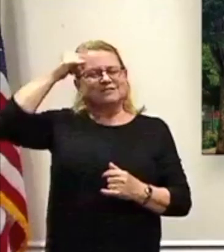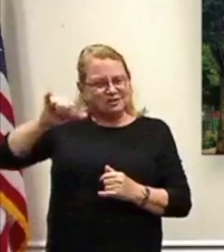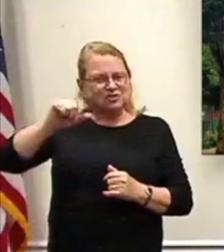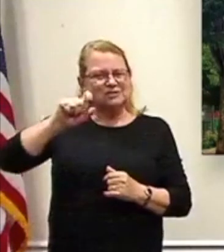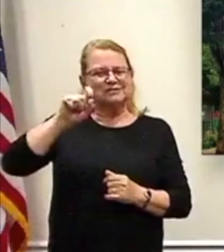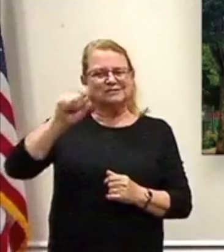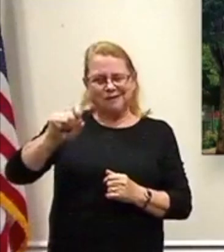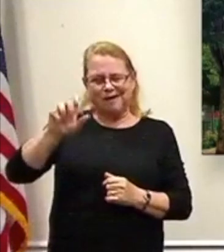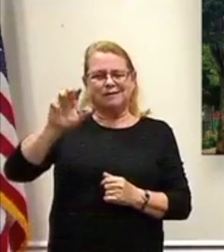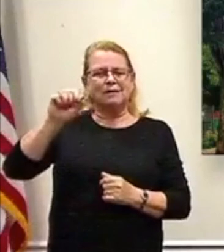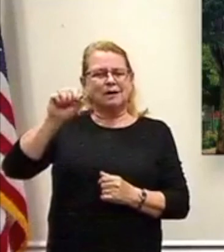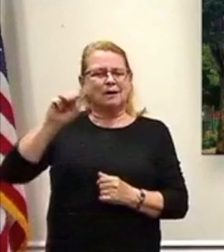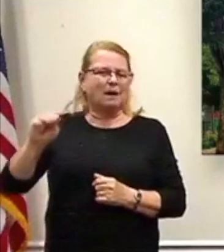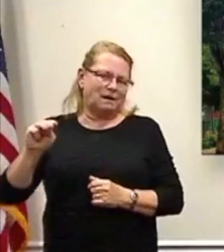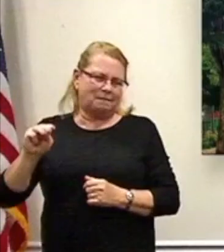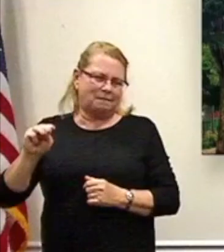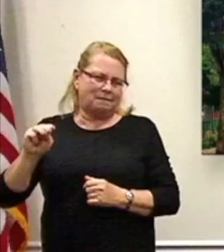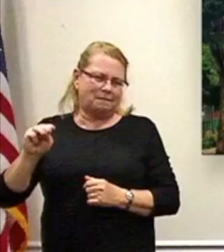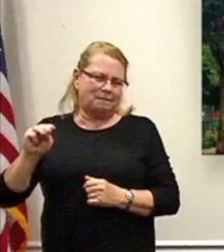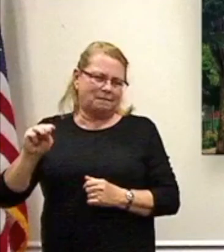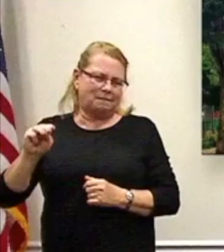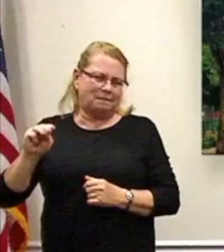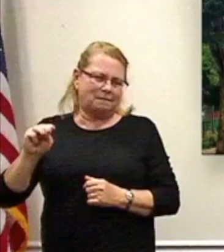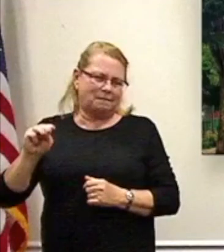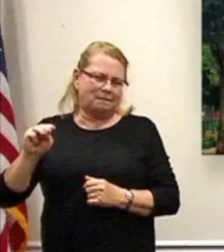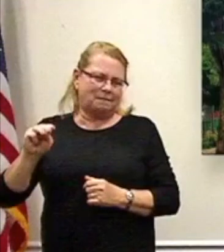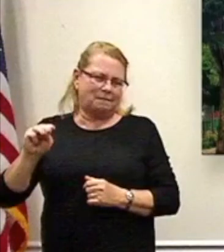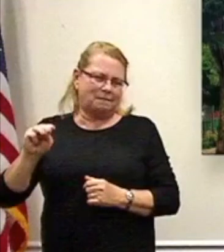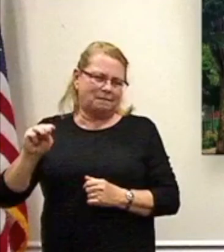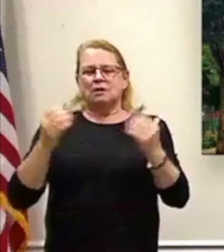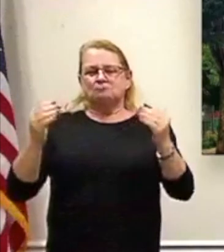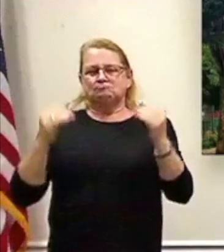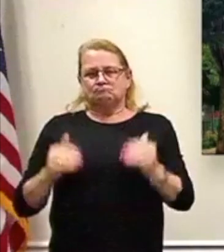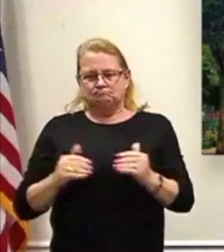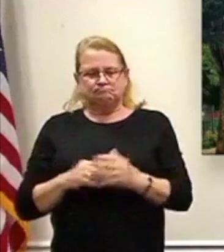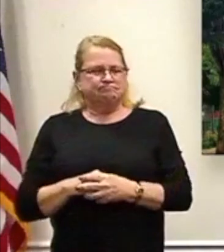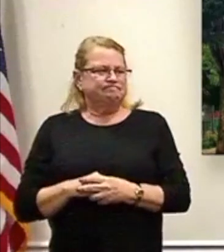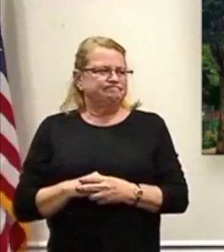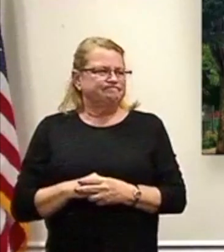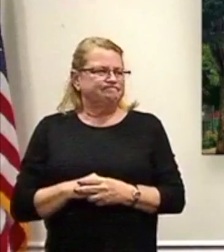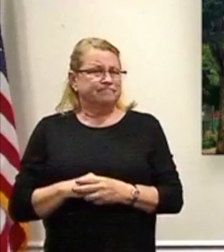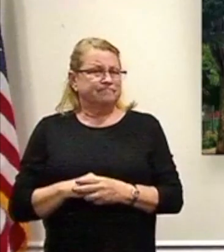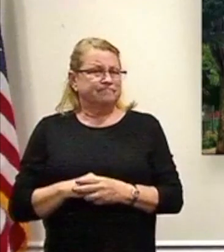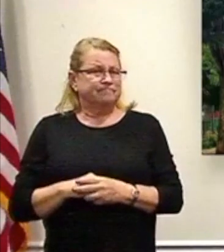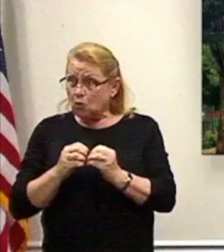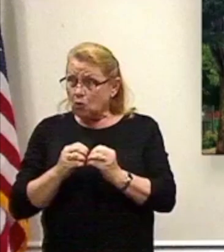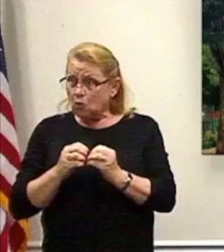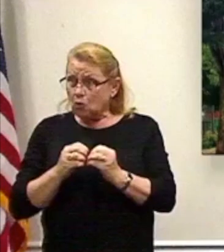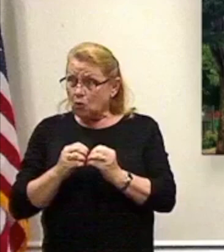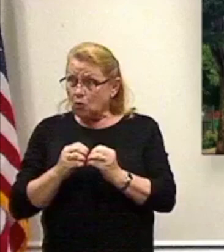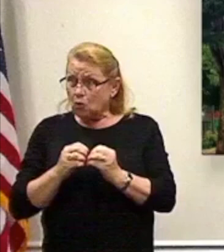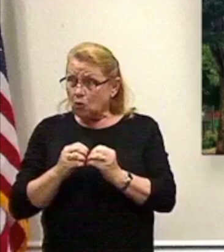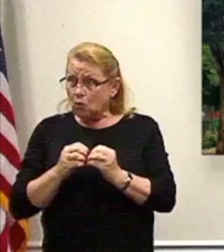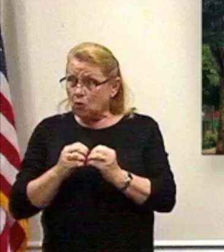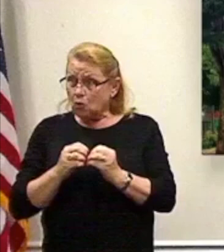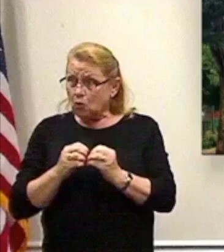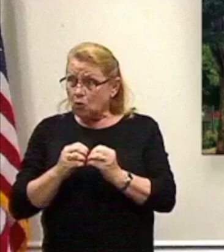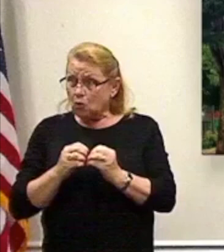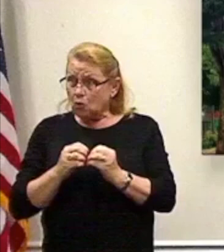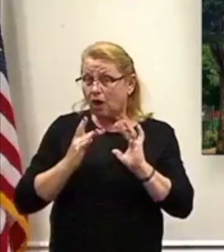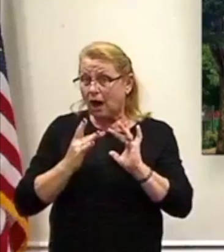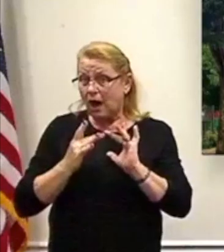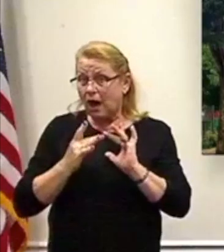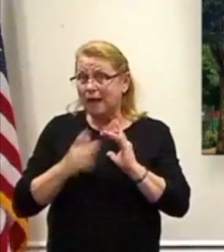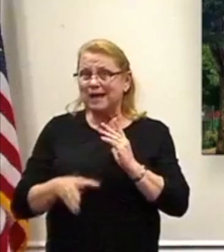.com. We want to go to some more questions. If have a question online, please